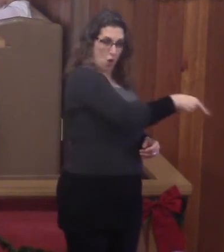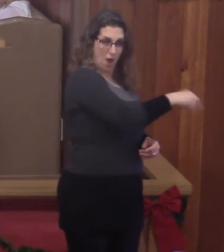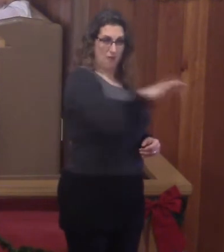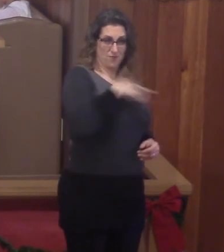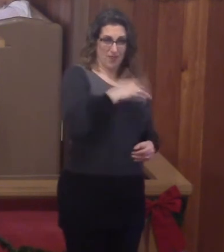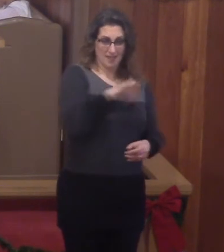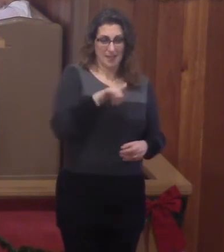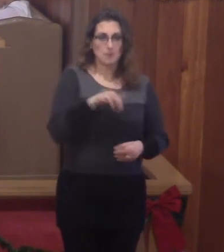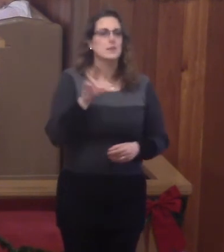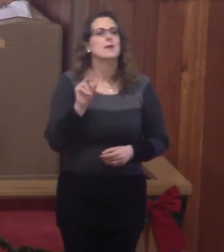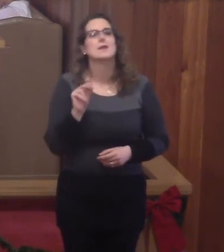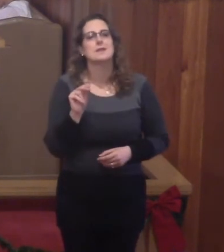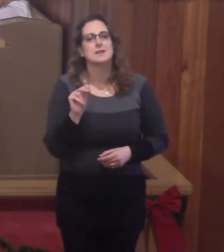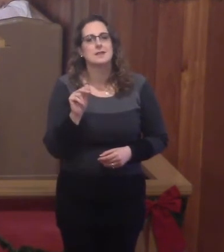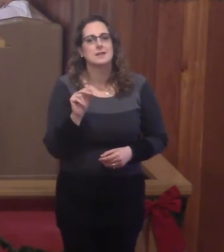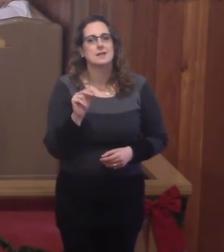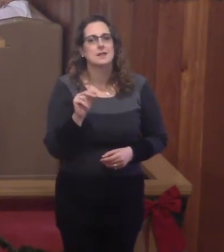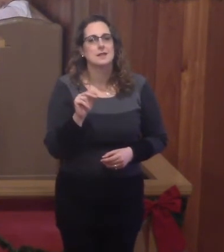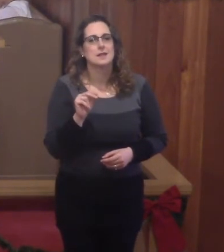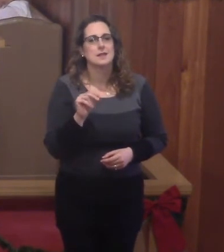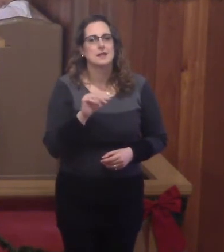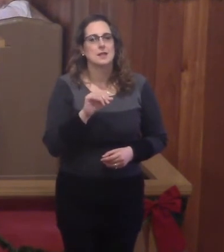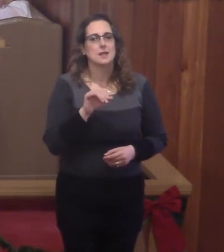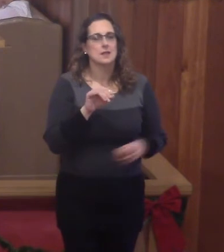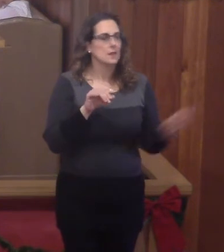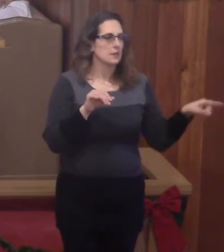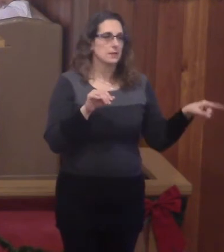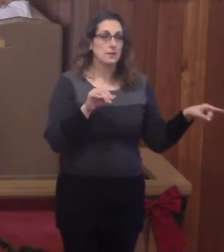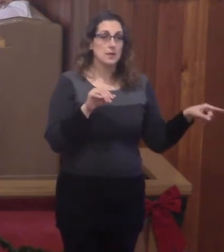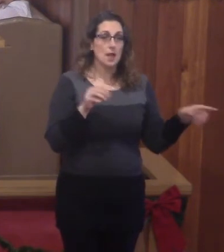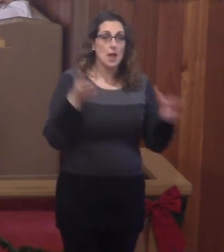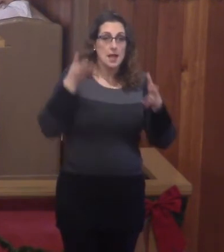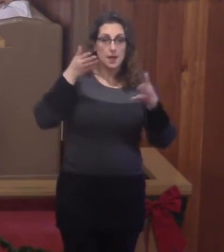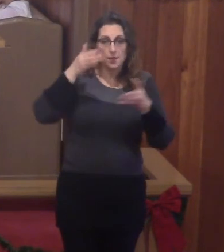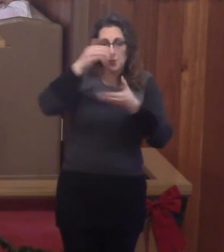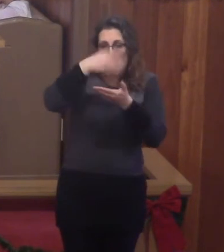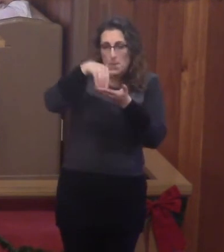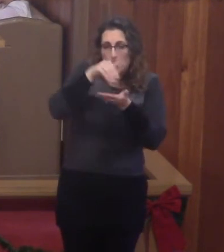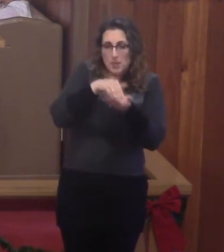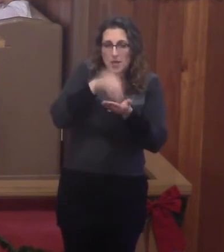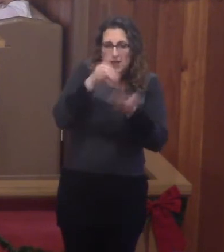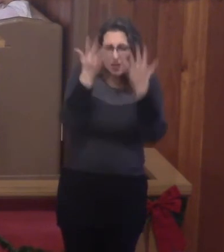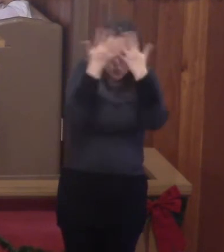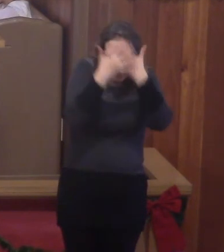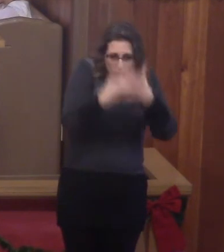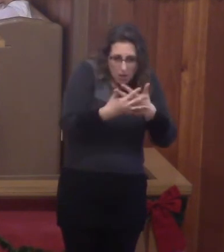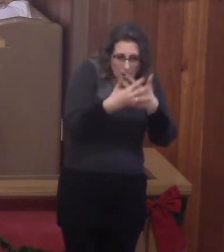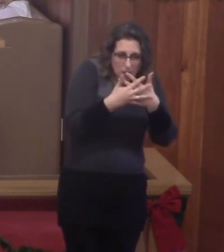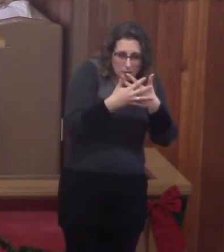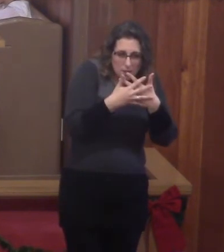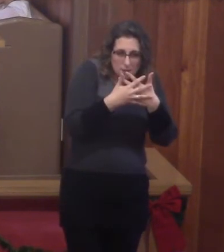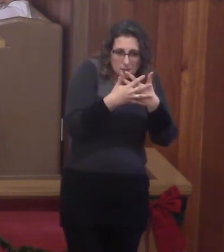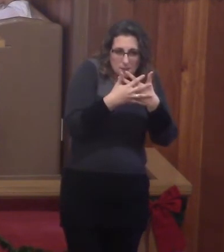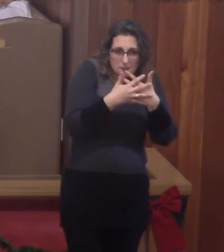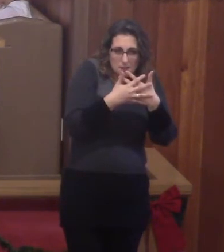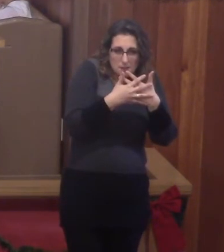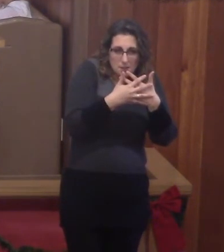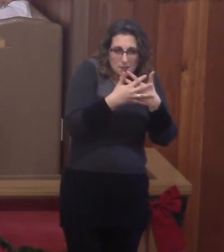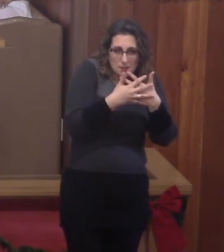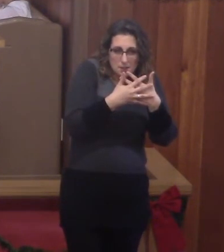No. The reality is that in the midst of that darkness, in the midst of